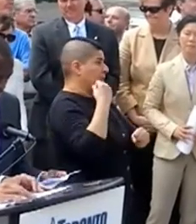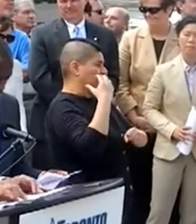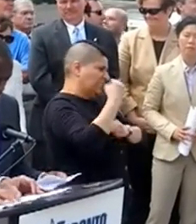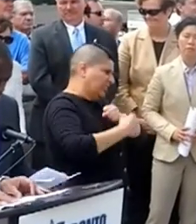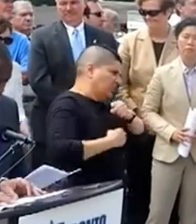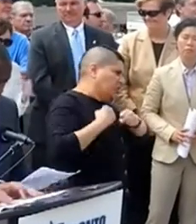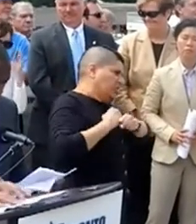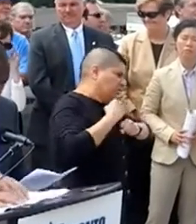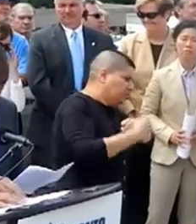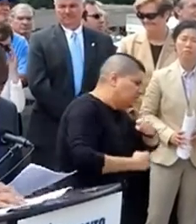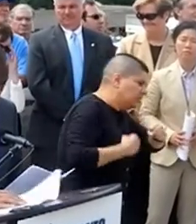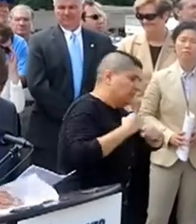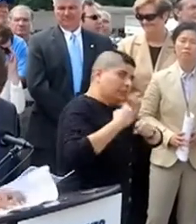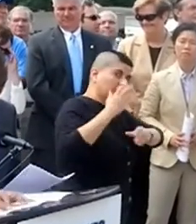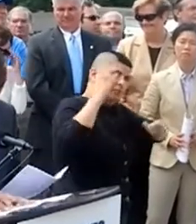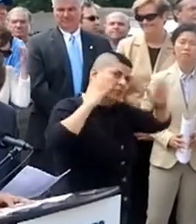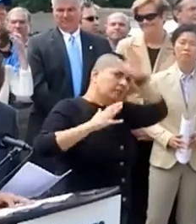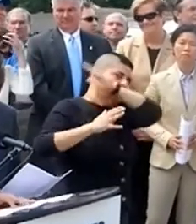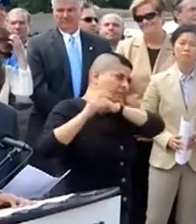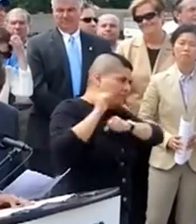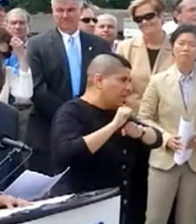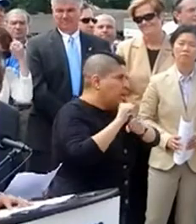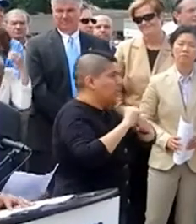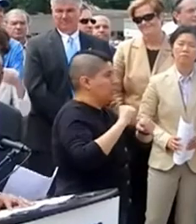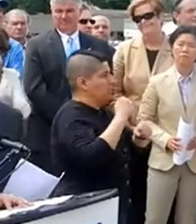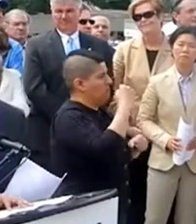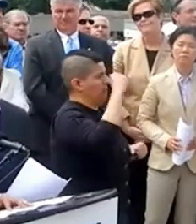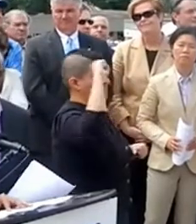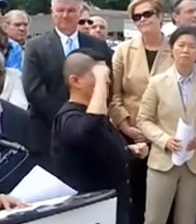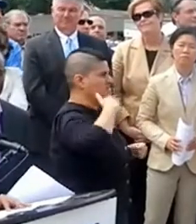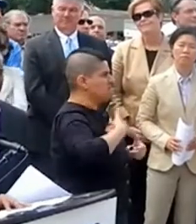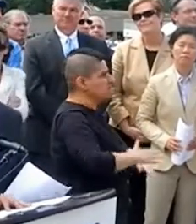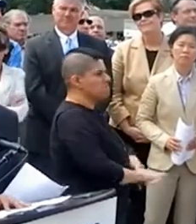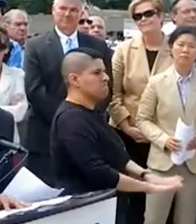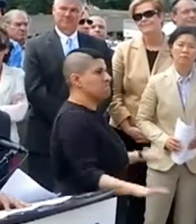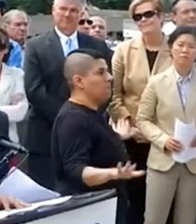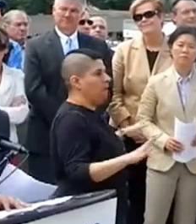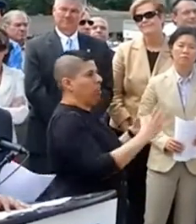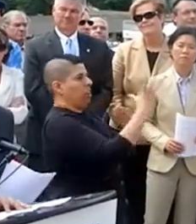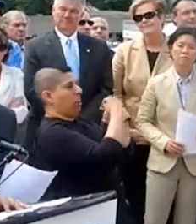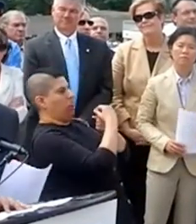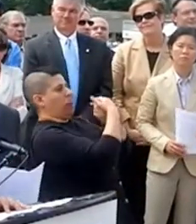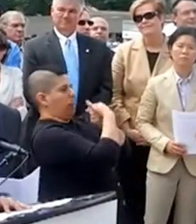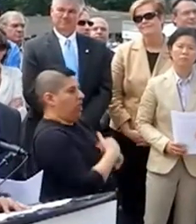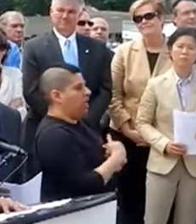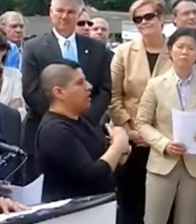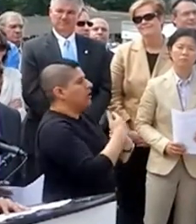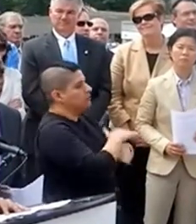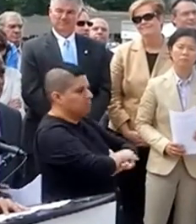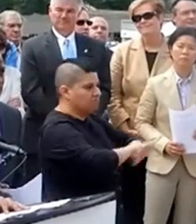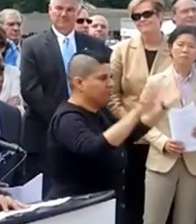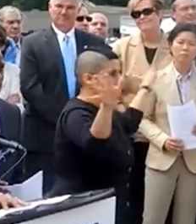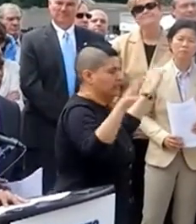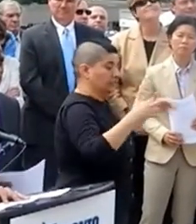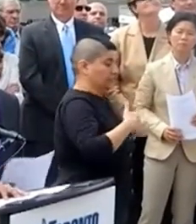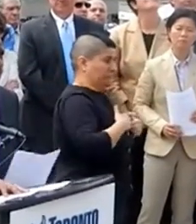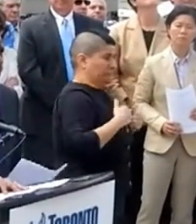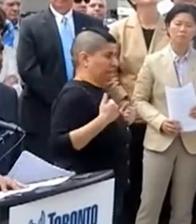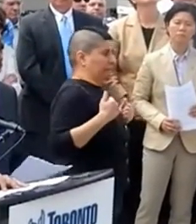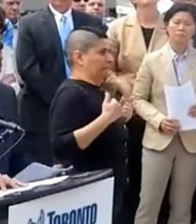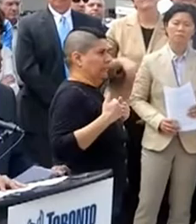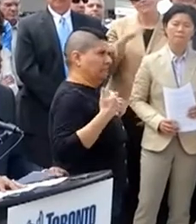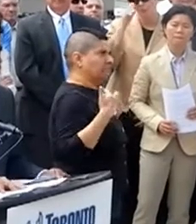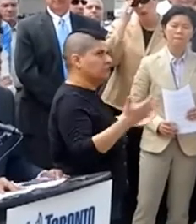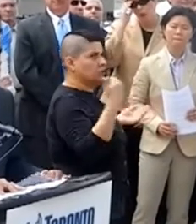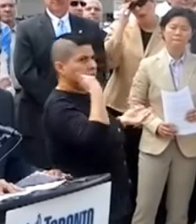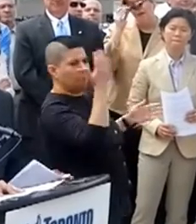by activists who stood up and said we won't be silenced or bullied anymore, who threw off their shame and said we are proud of